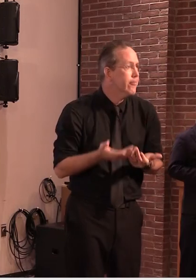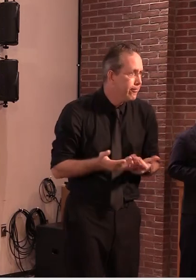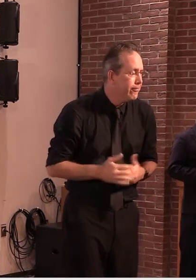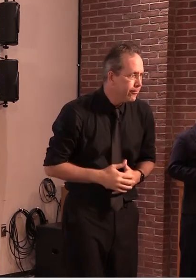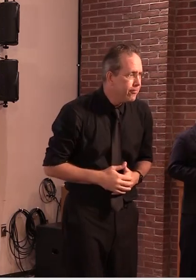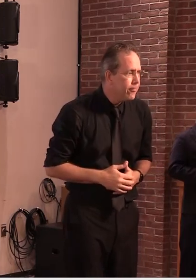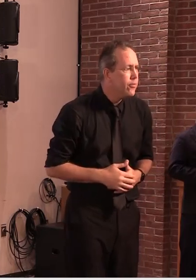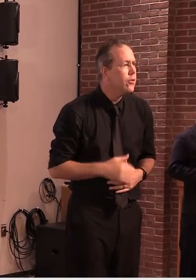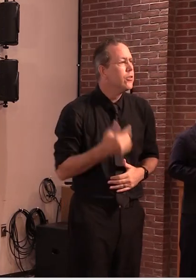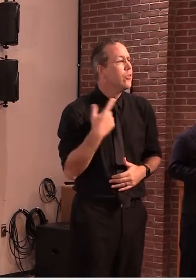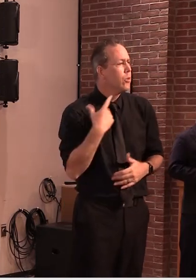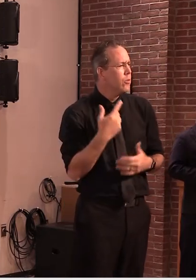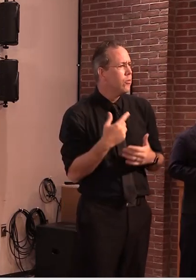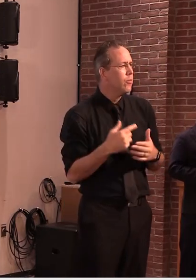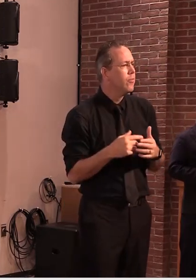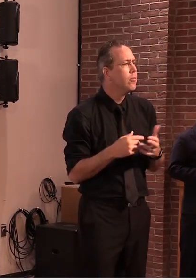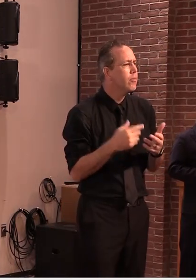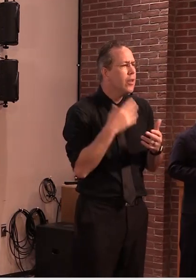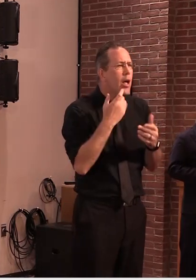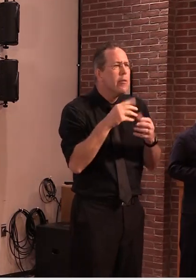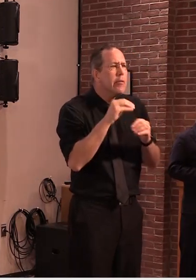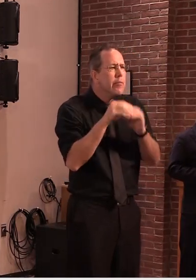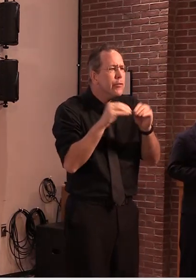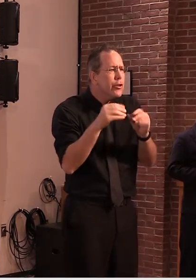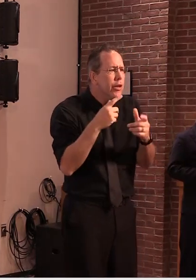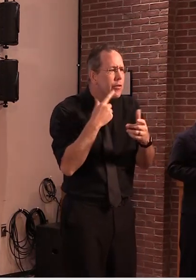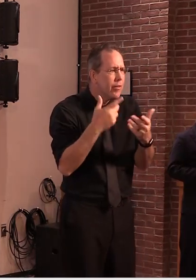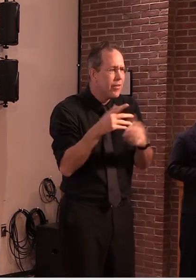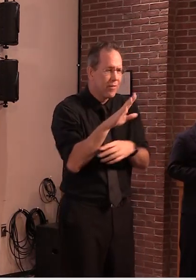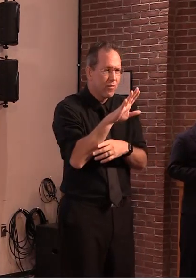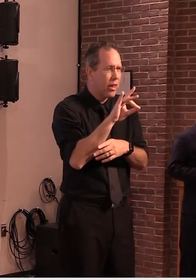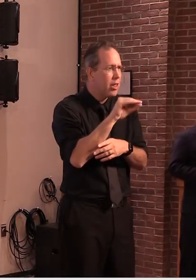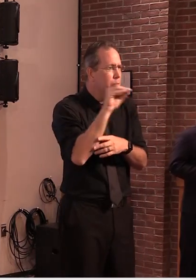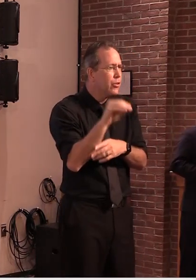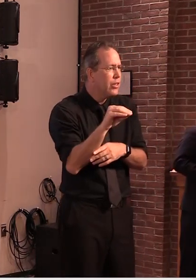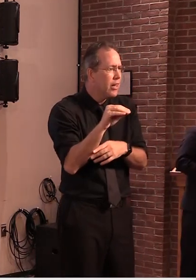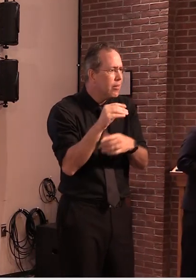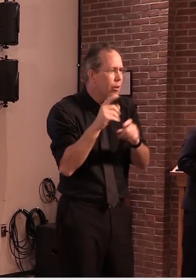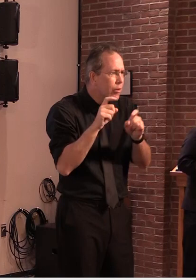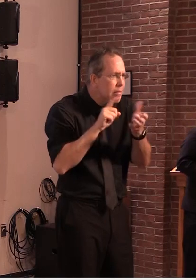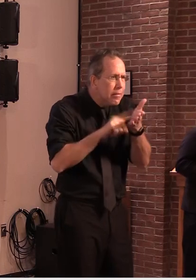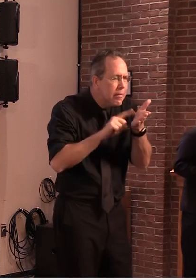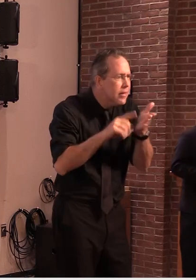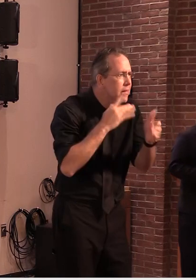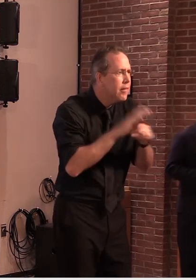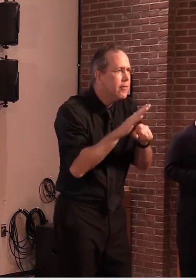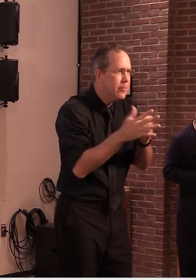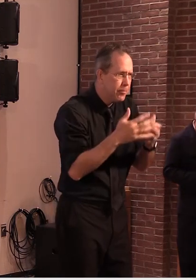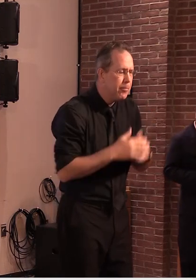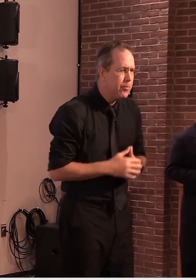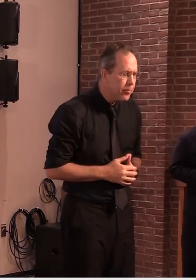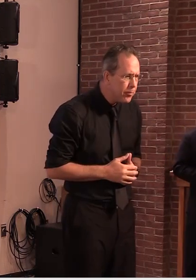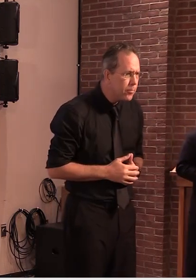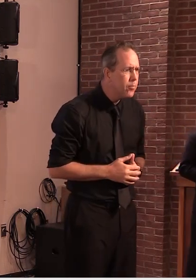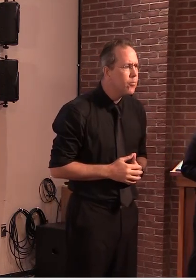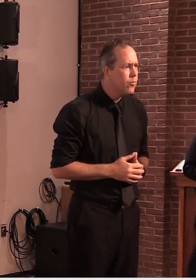reported positive case. Now on slide 12, we can see the outcome of this situation.